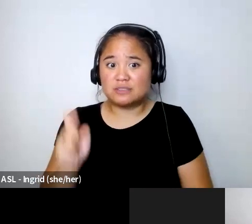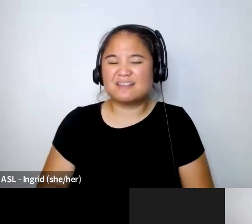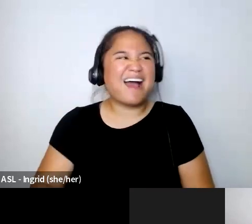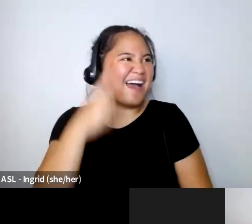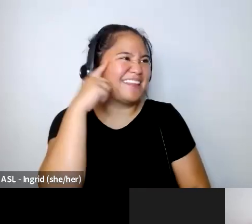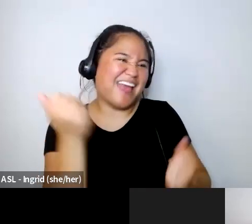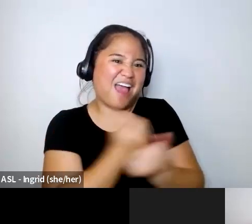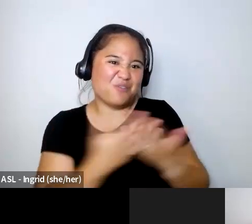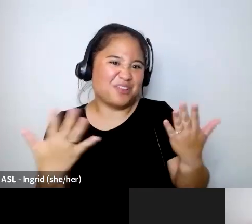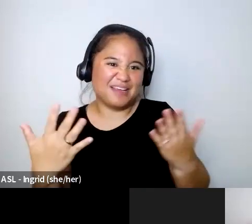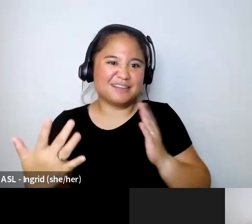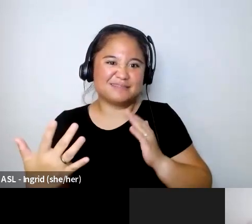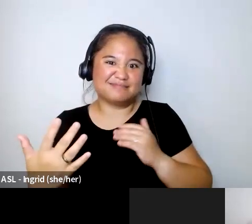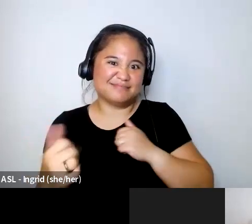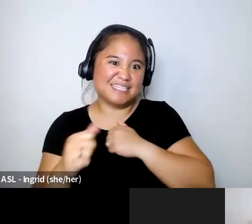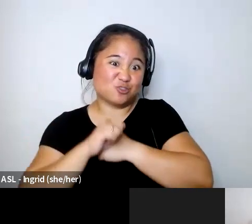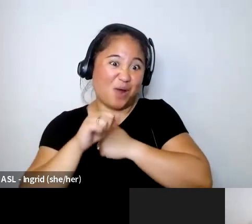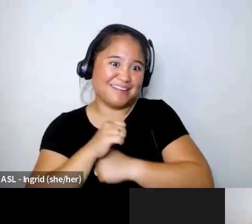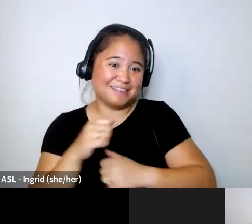by ai if you perceive it as a threat